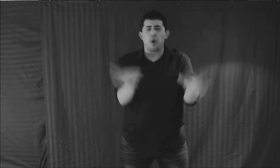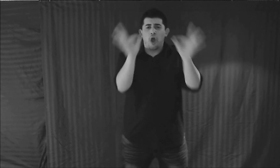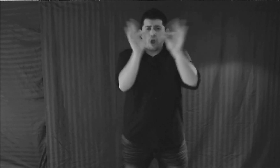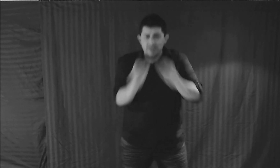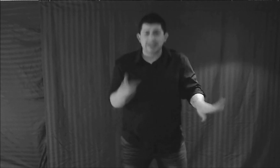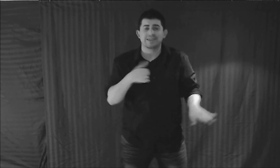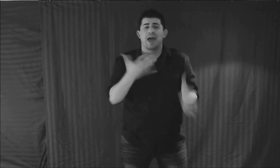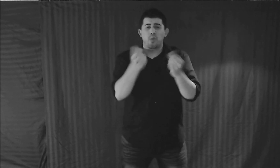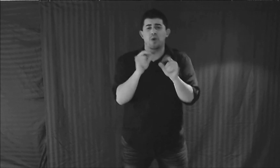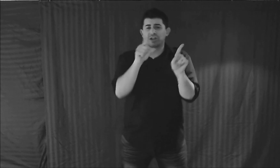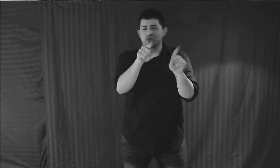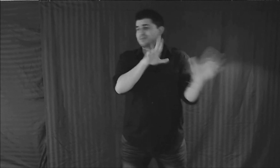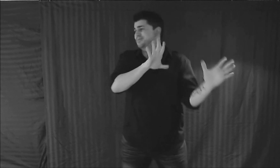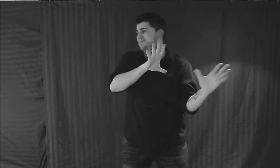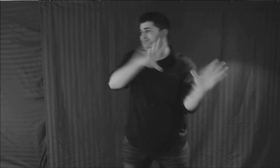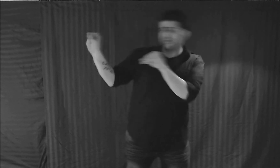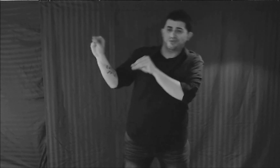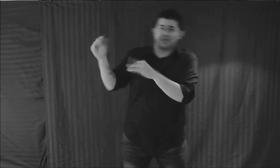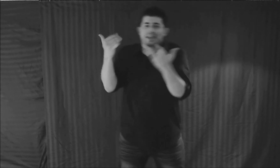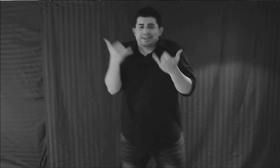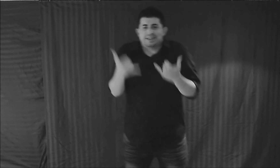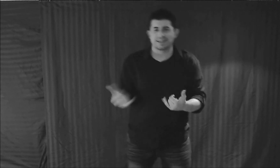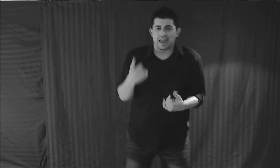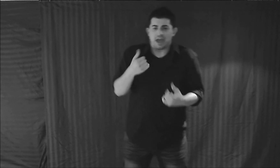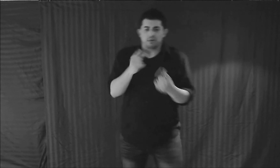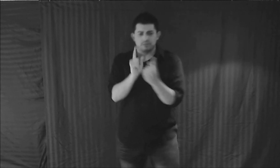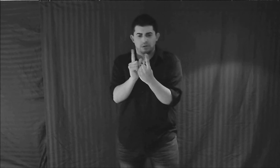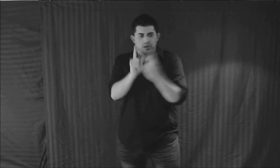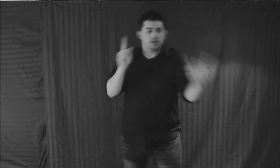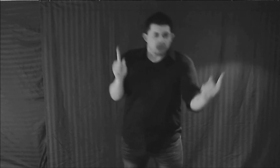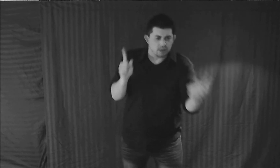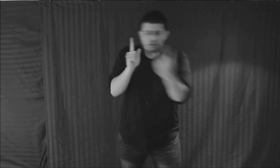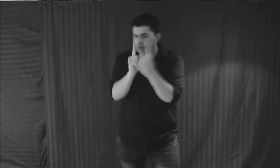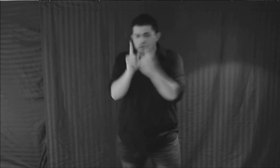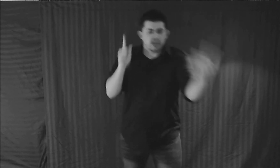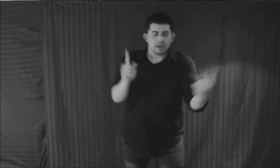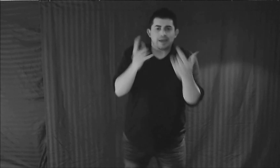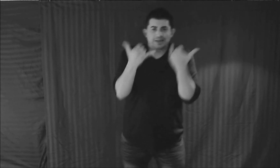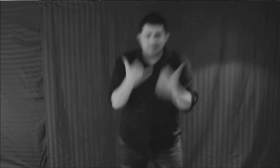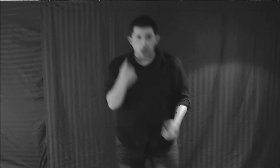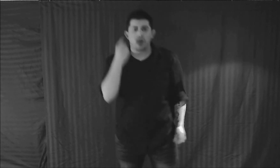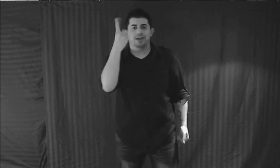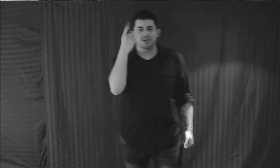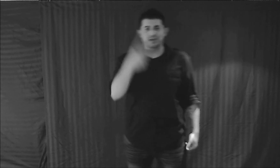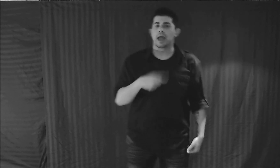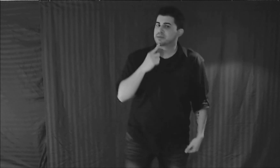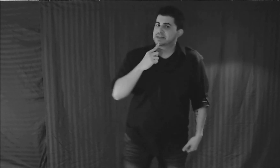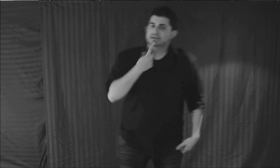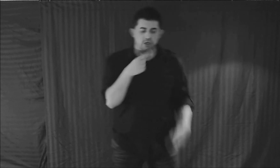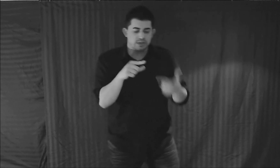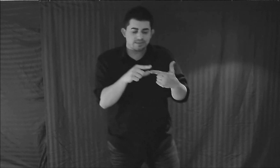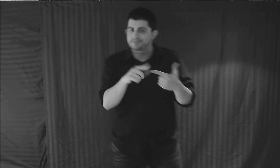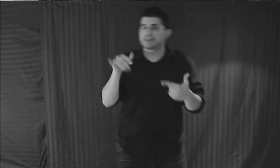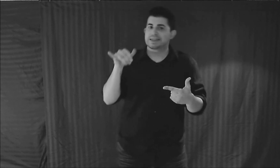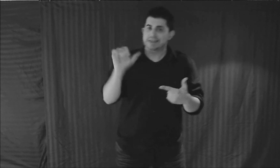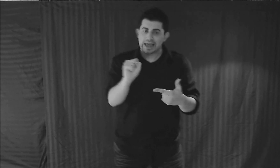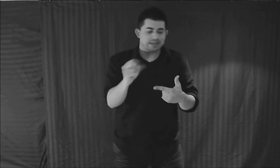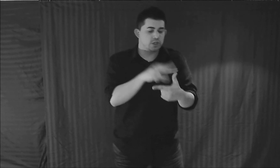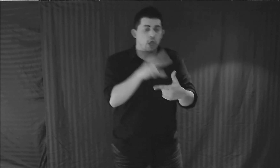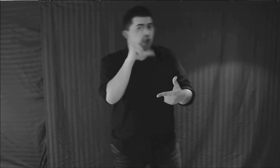authority, more than I love your presence And the best thing now is probably for you to exit I let you go, let you back, I finally learned my lesson No head stepping, either you wanted or